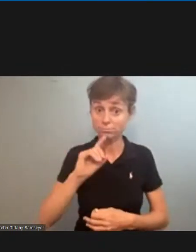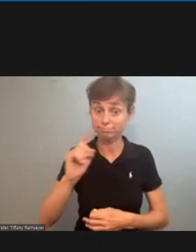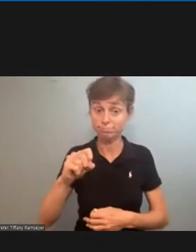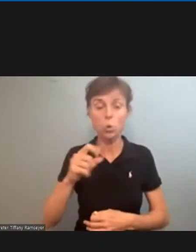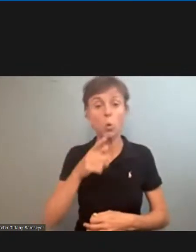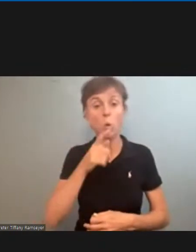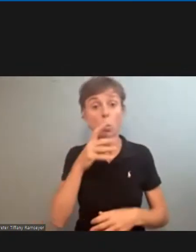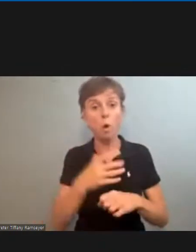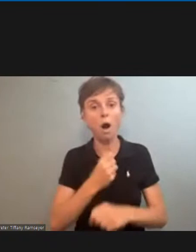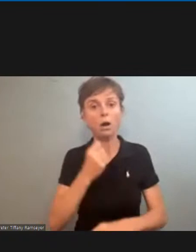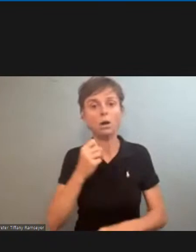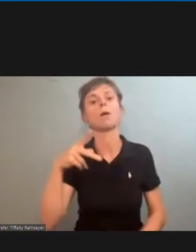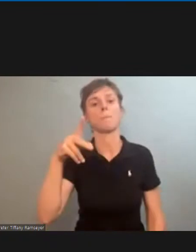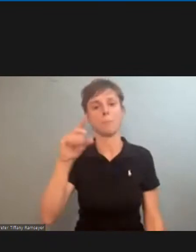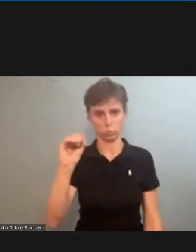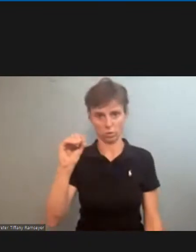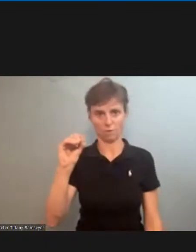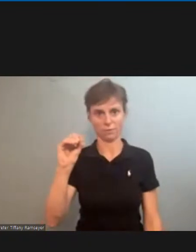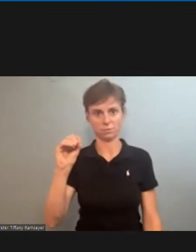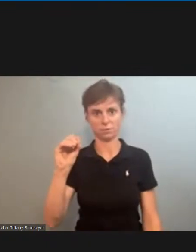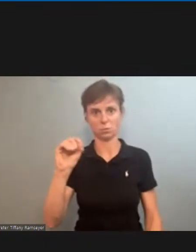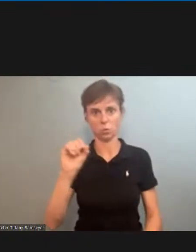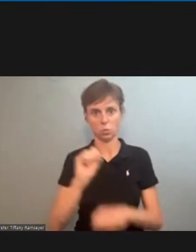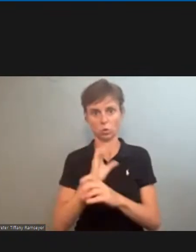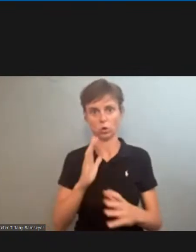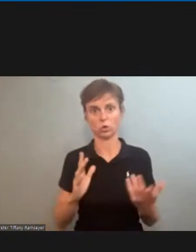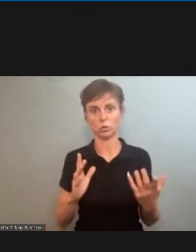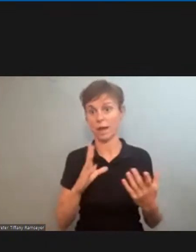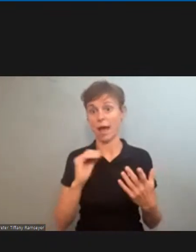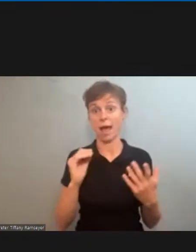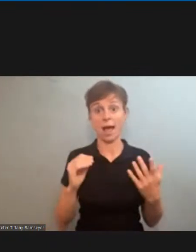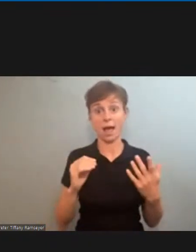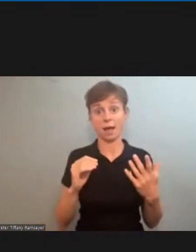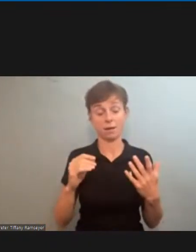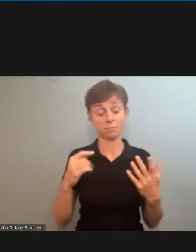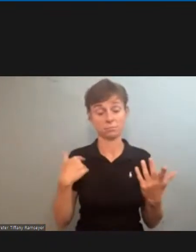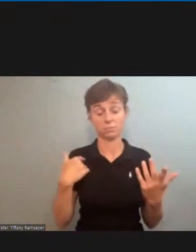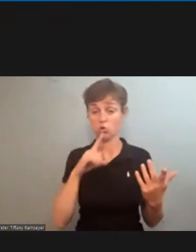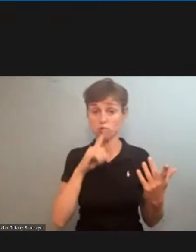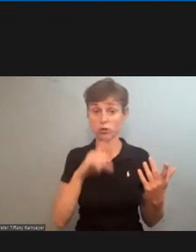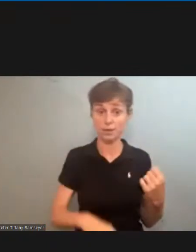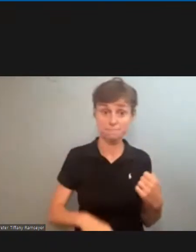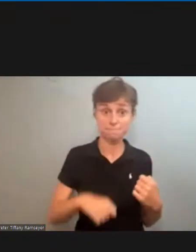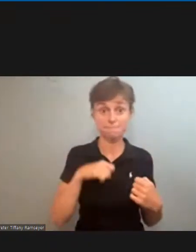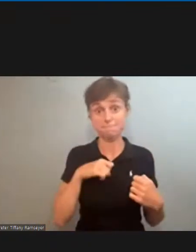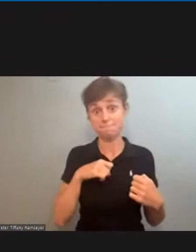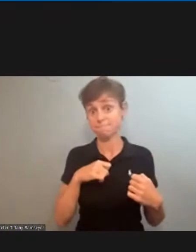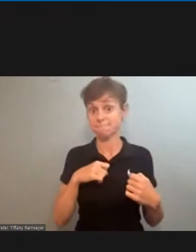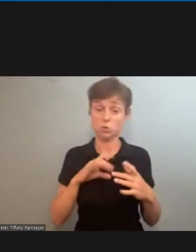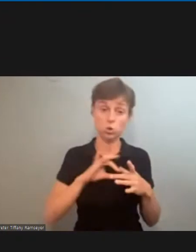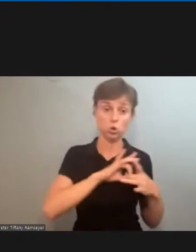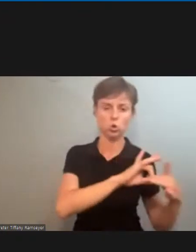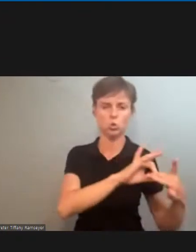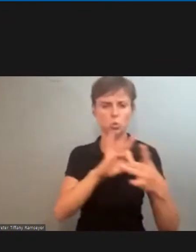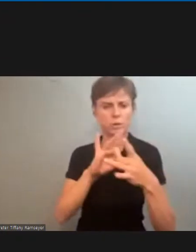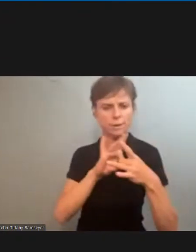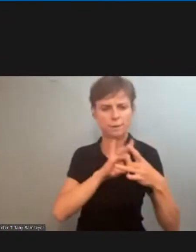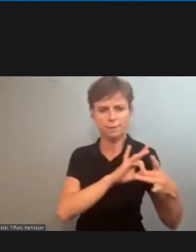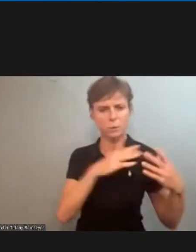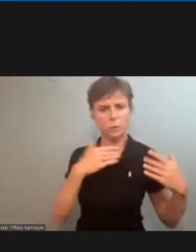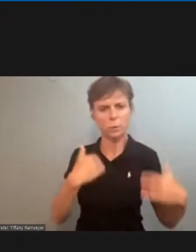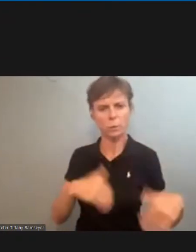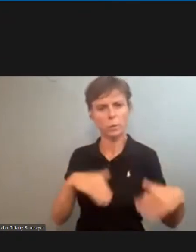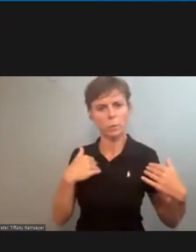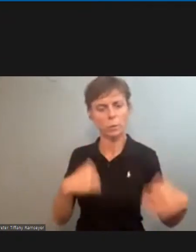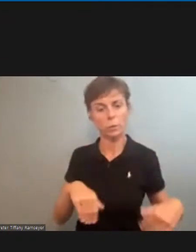victory on top of the respect and dignity and unity that was gained with that historic struggle was the right that